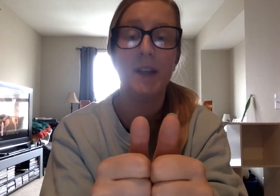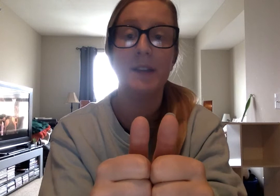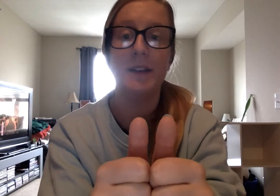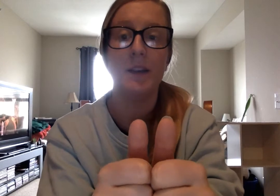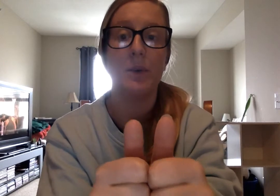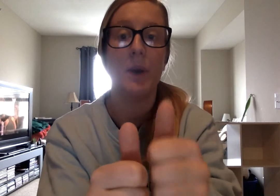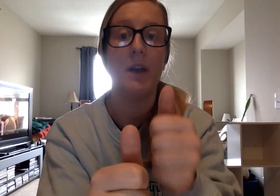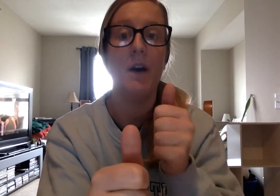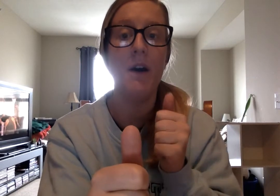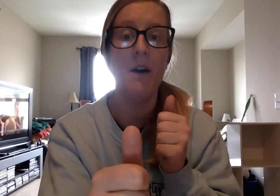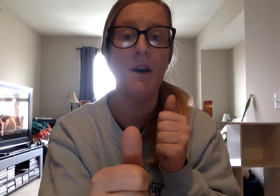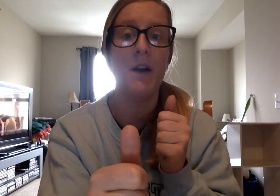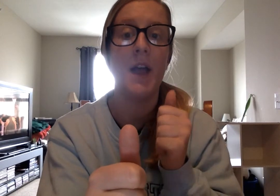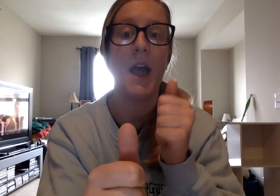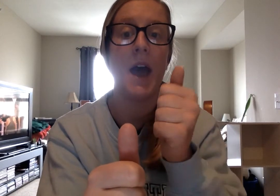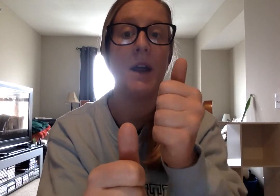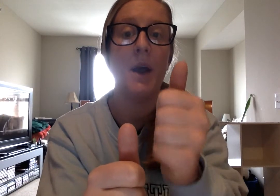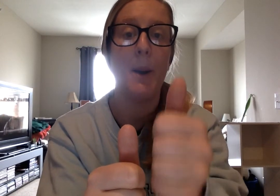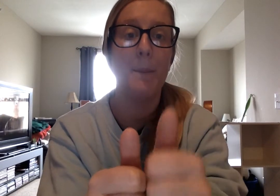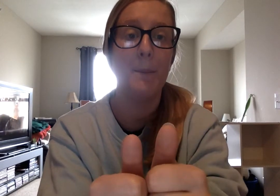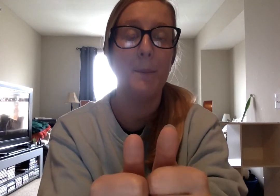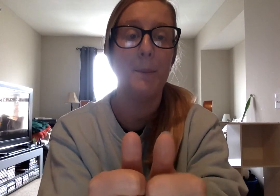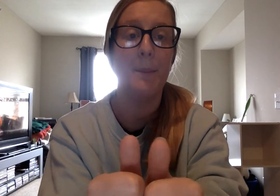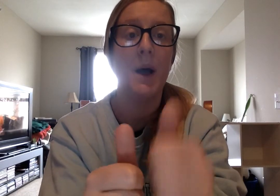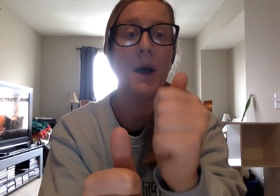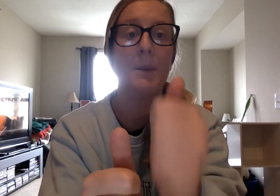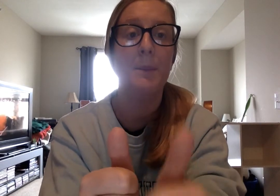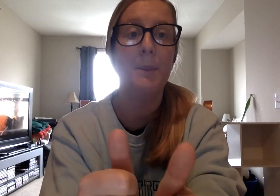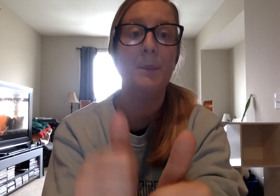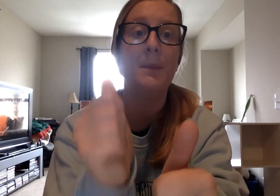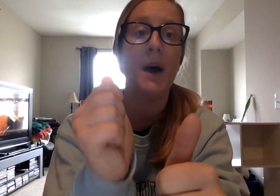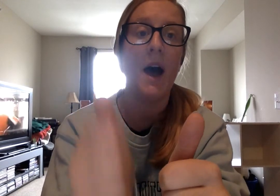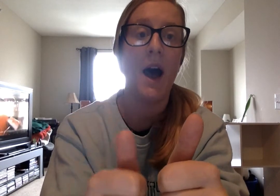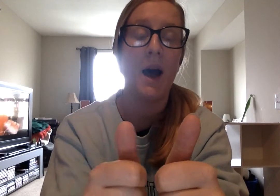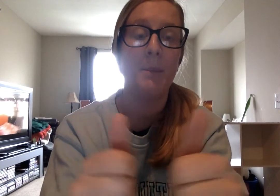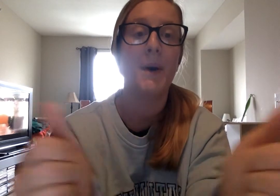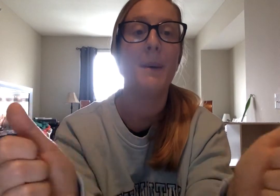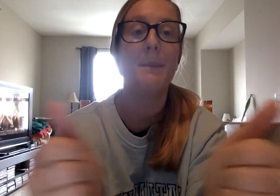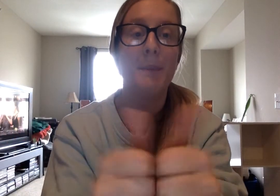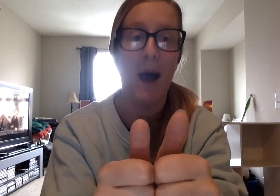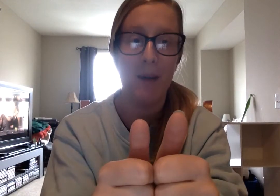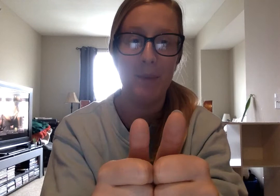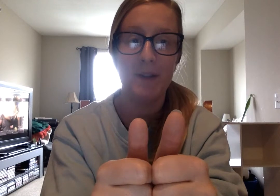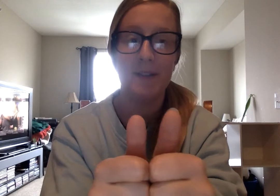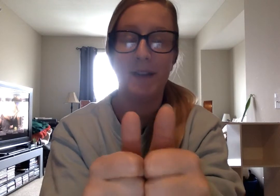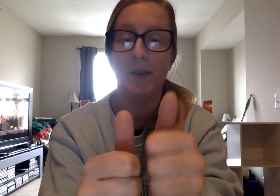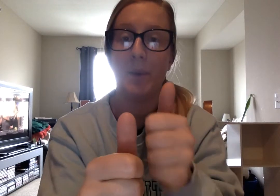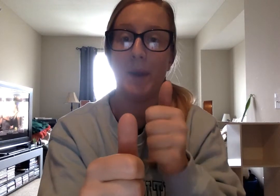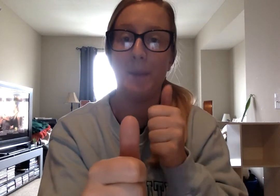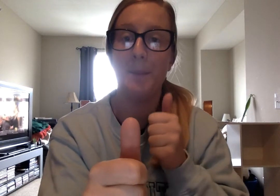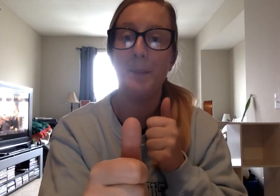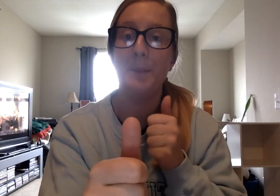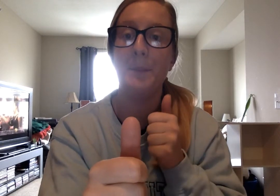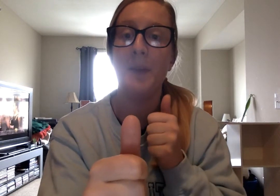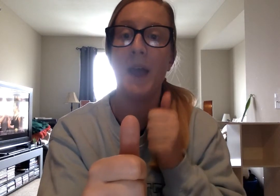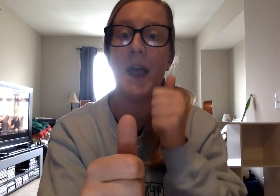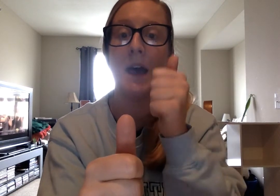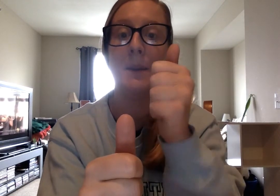Take away h. Add. M. M. Op. Mop. Take away. M. Add.